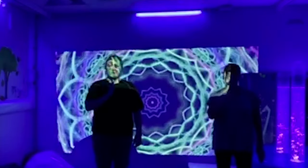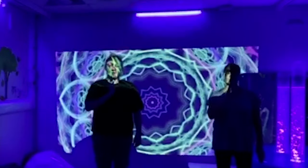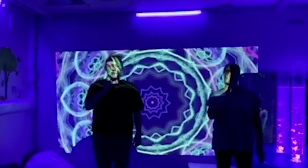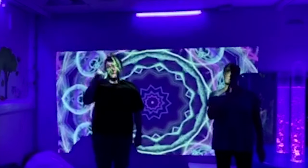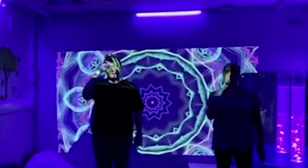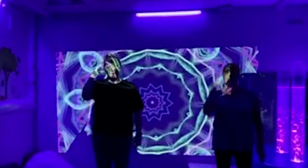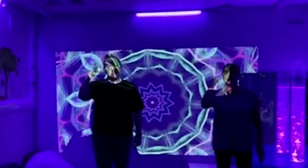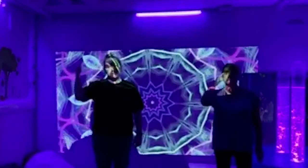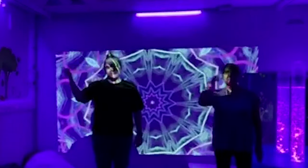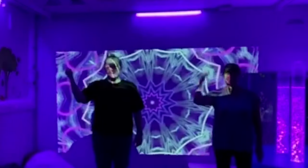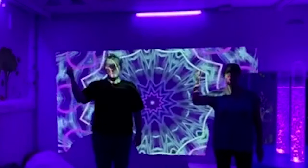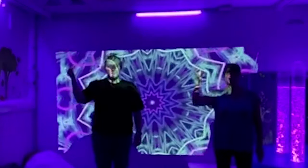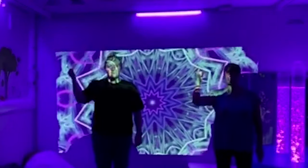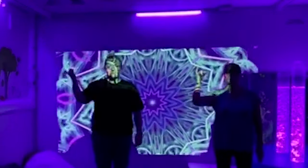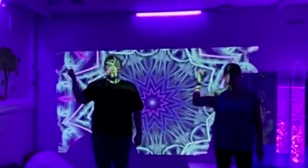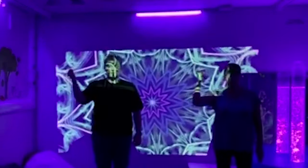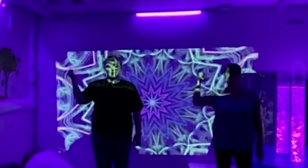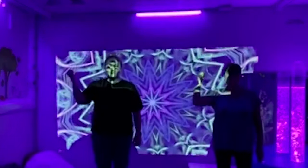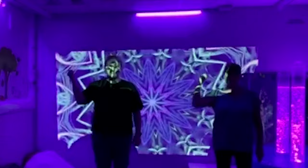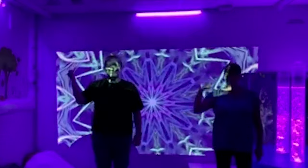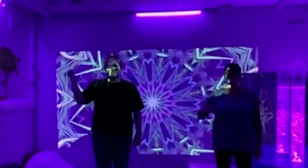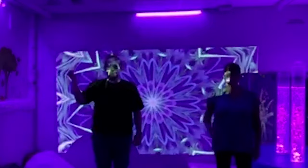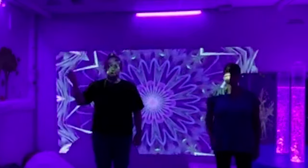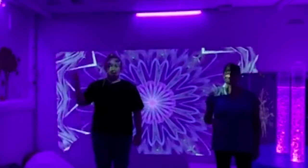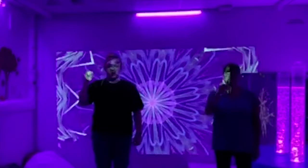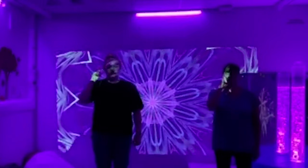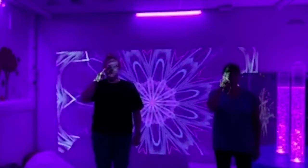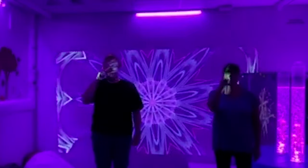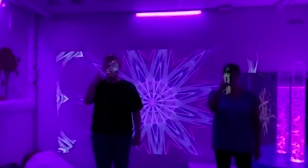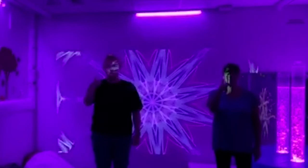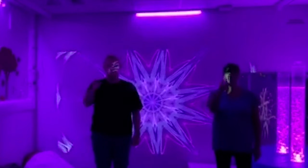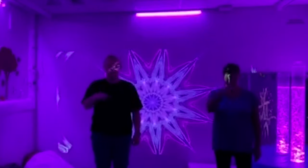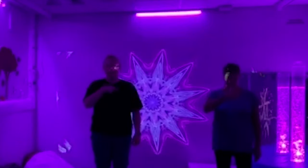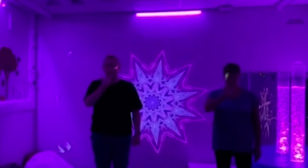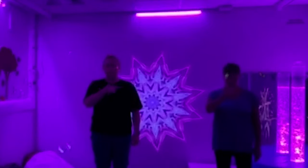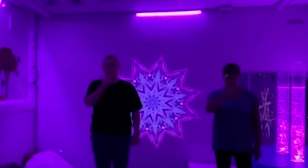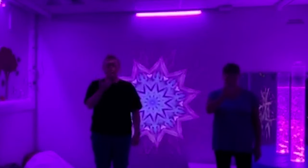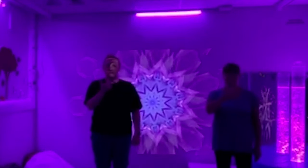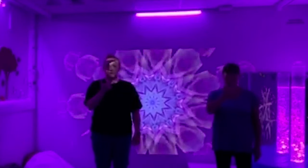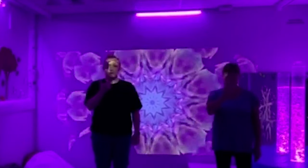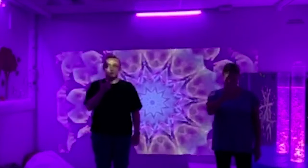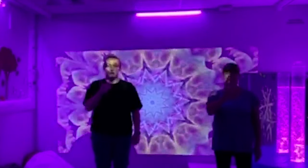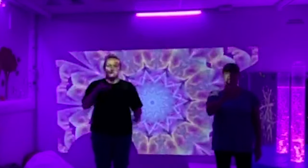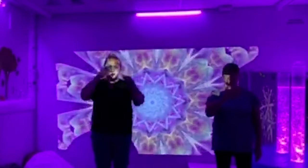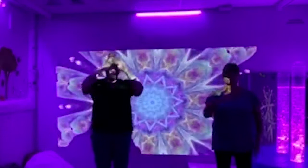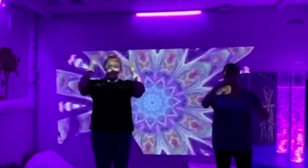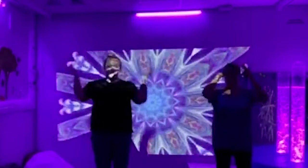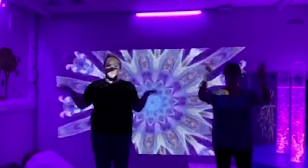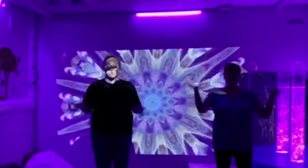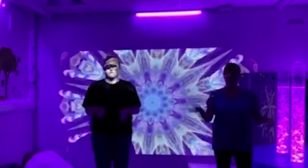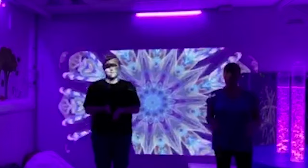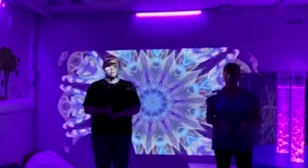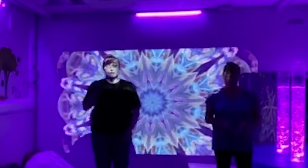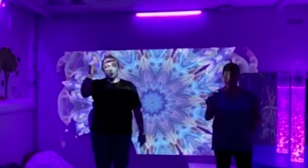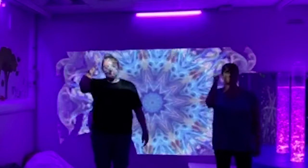Can't remember when I saw you laughing This